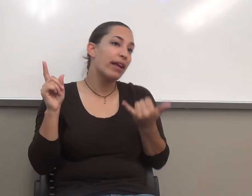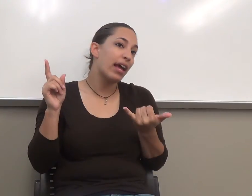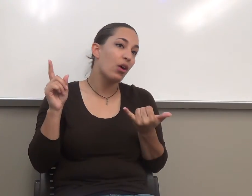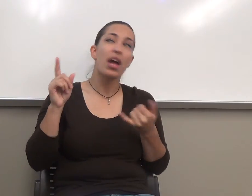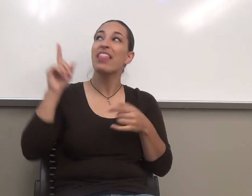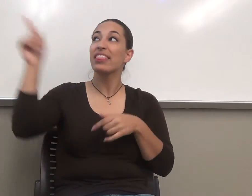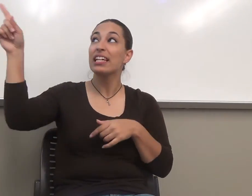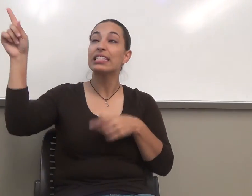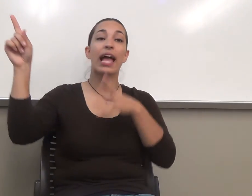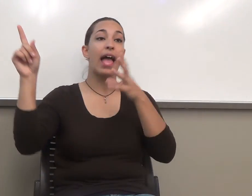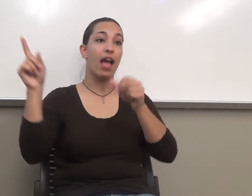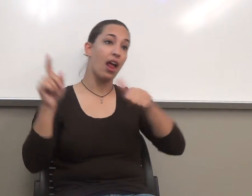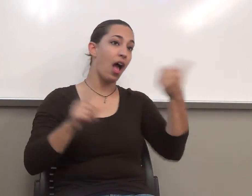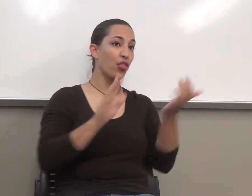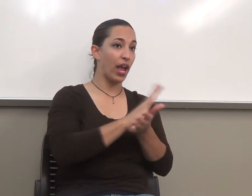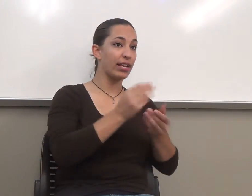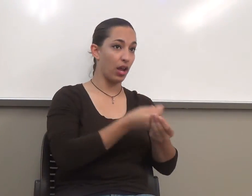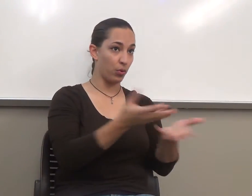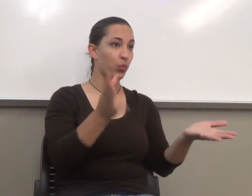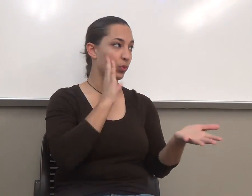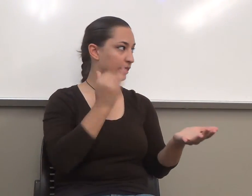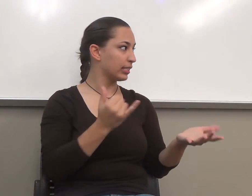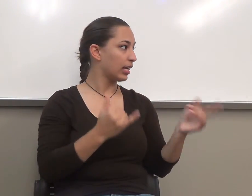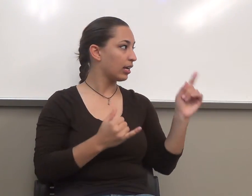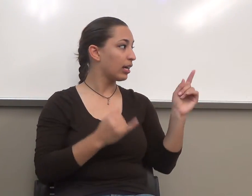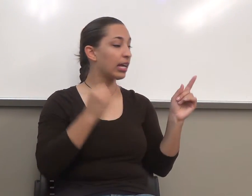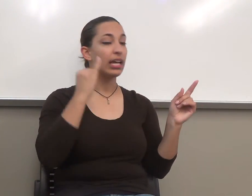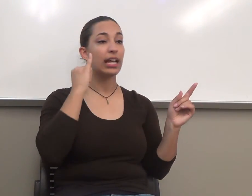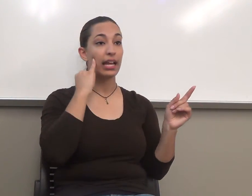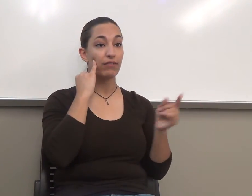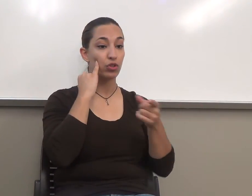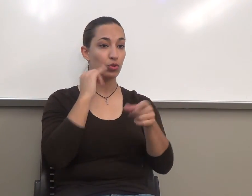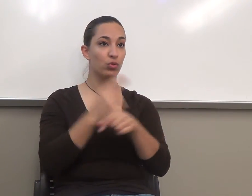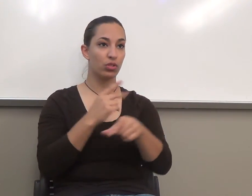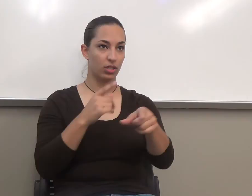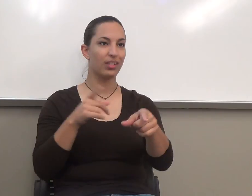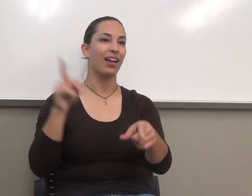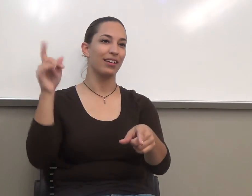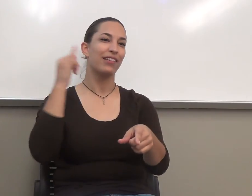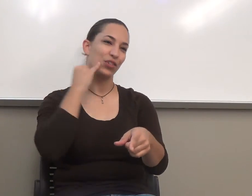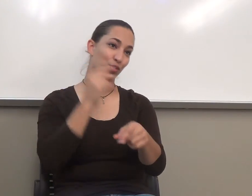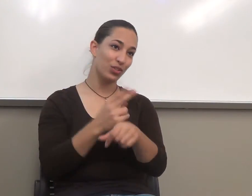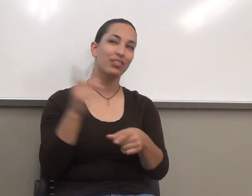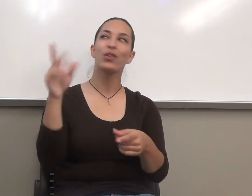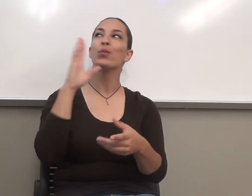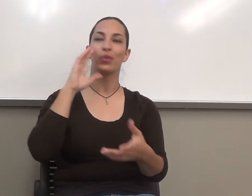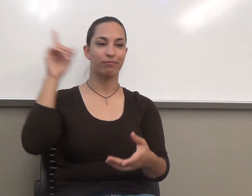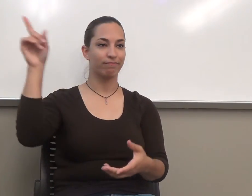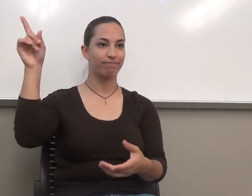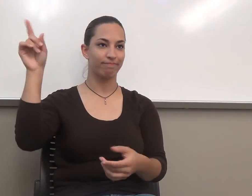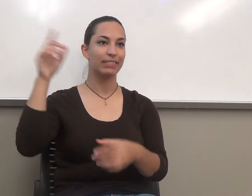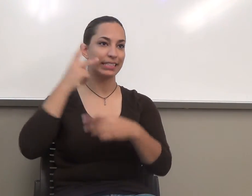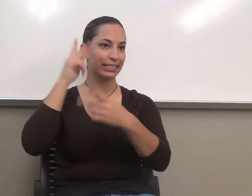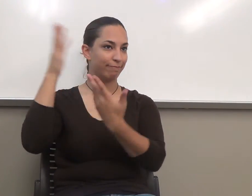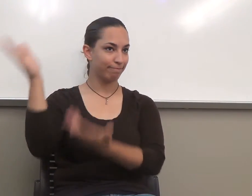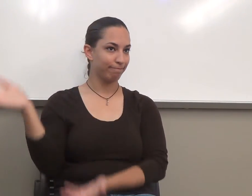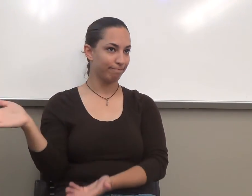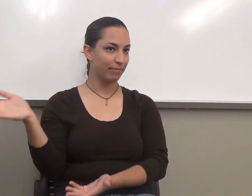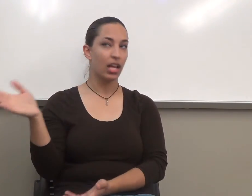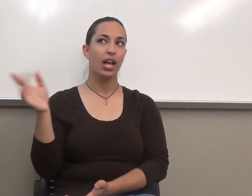if you lose this, you can go here and get it. And it's up there in something called a page. It's not a Word